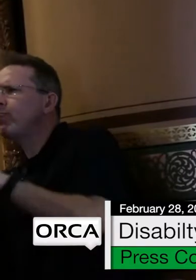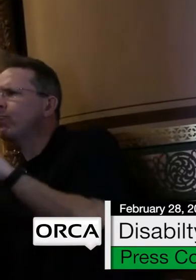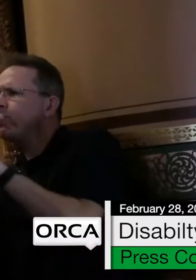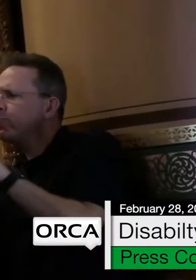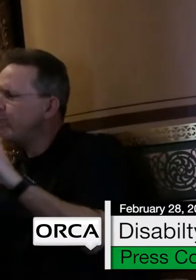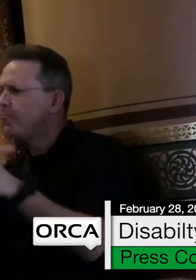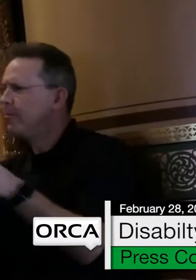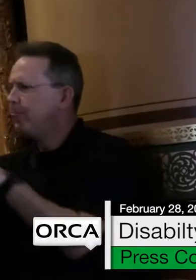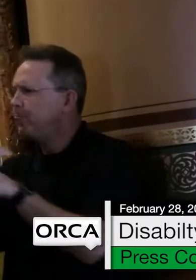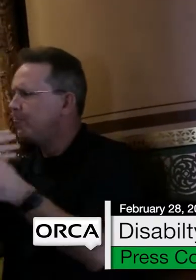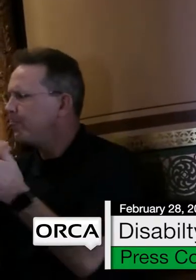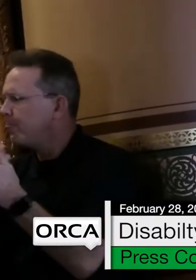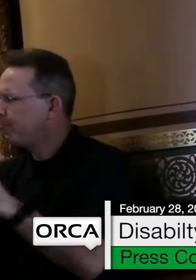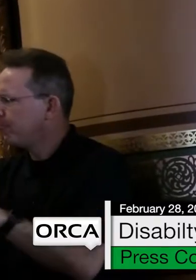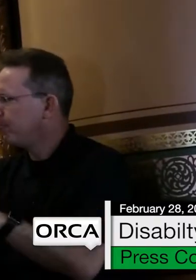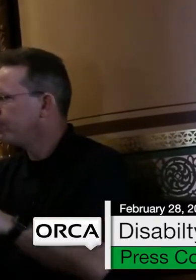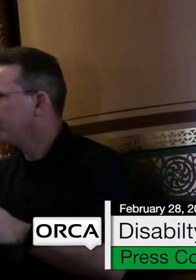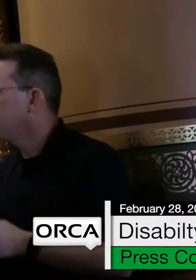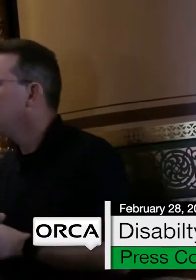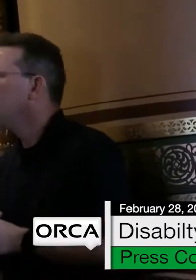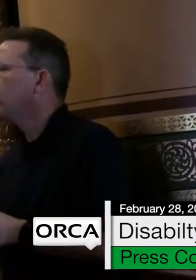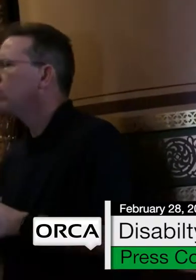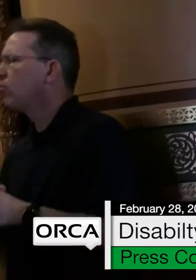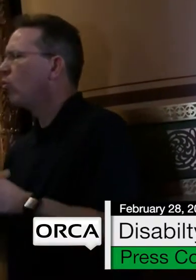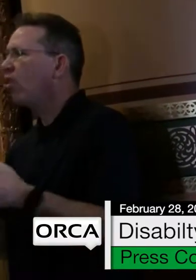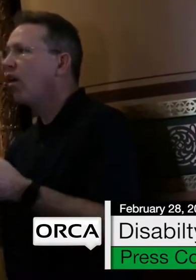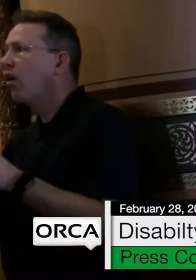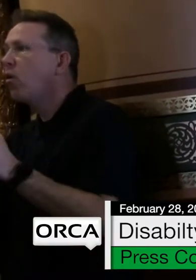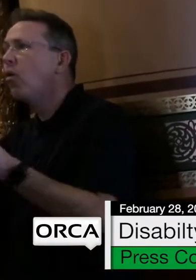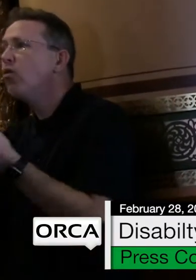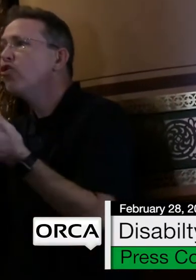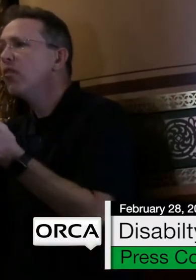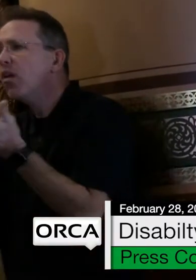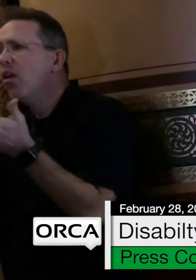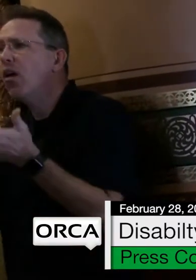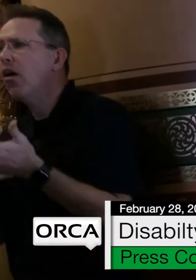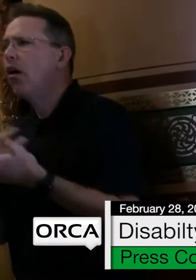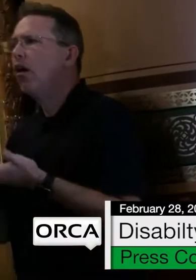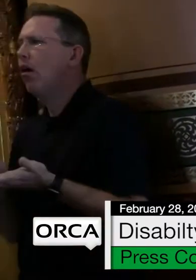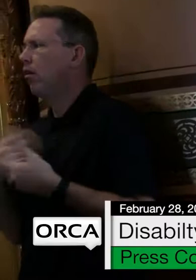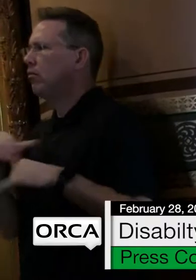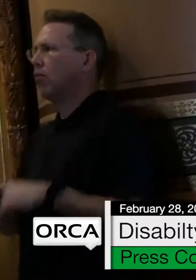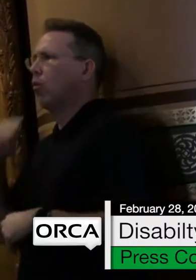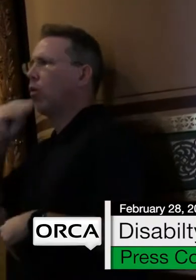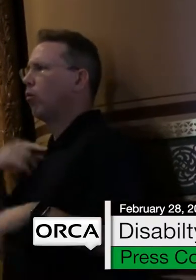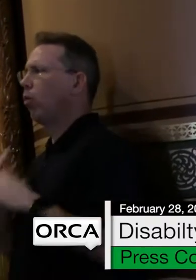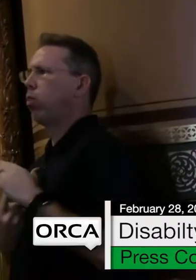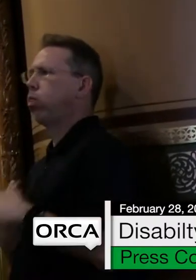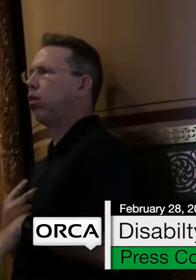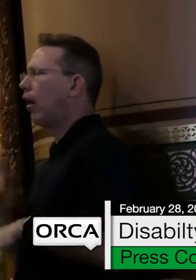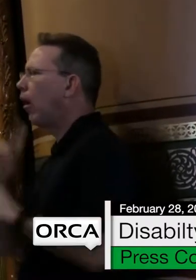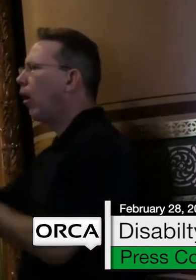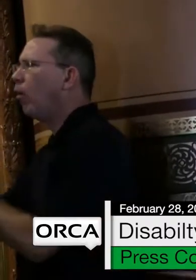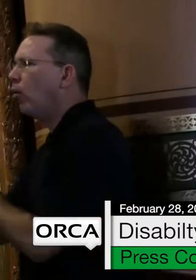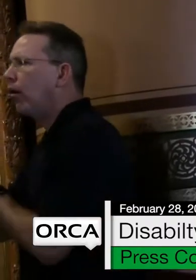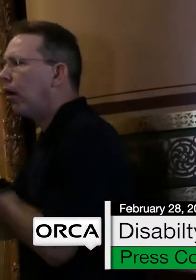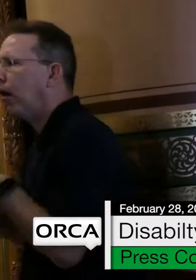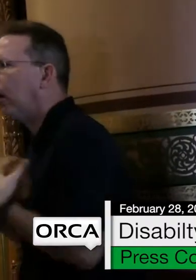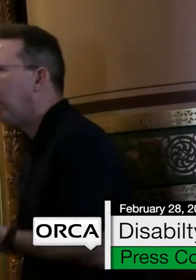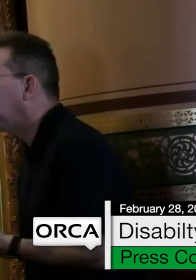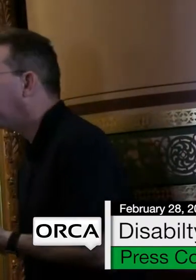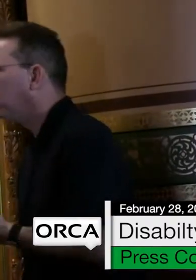Without services, I am sitting at home. That will have a negative impact on my self-esteem.